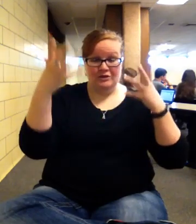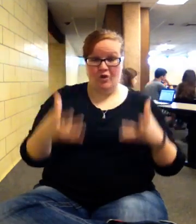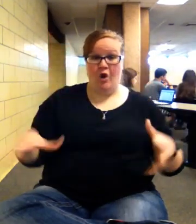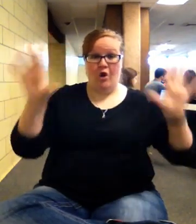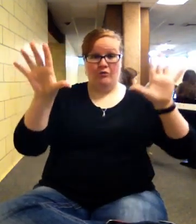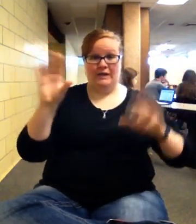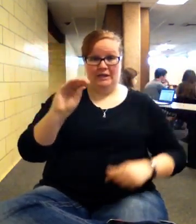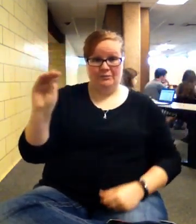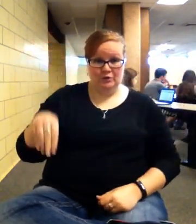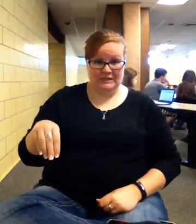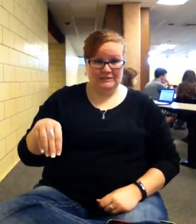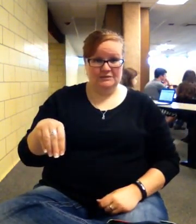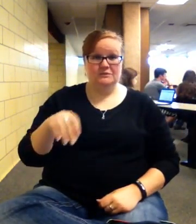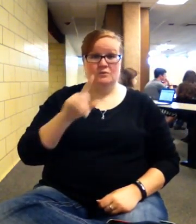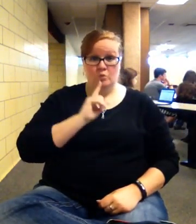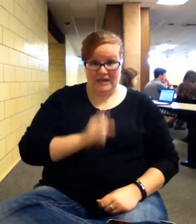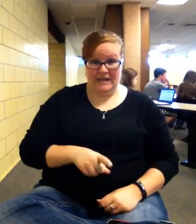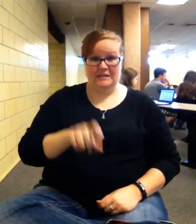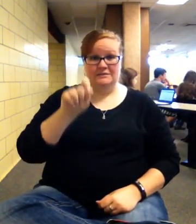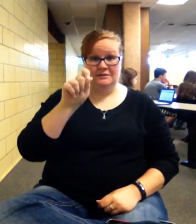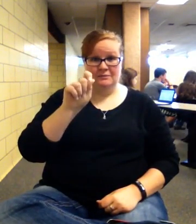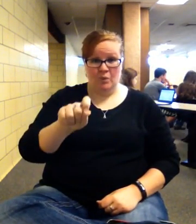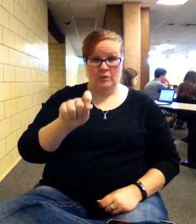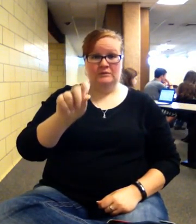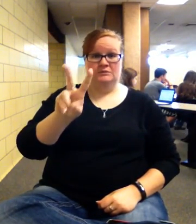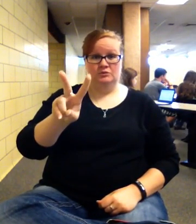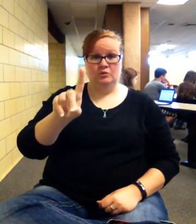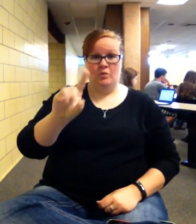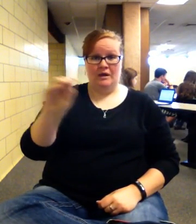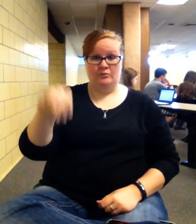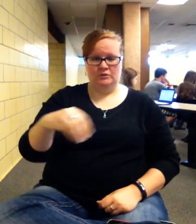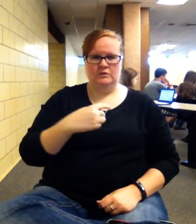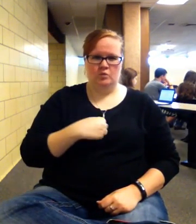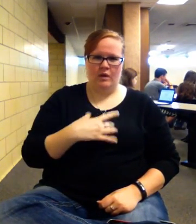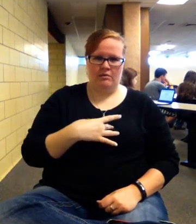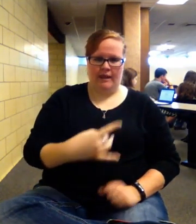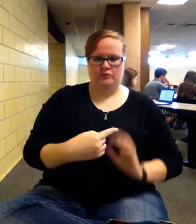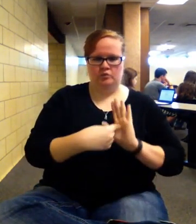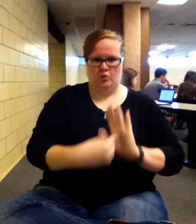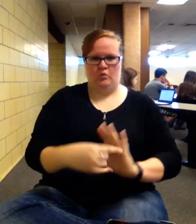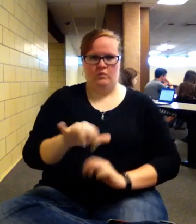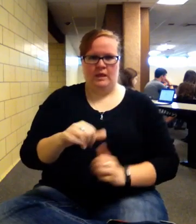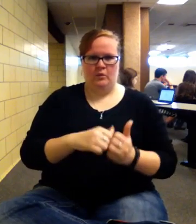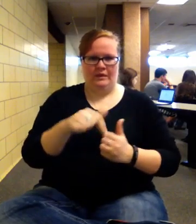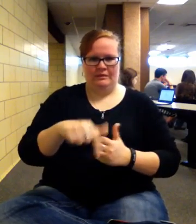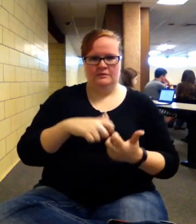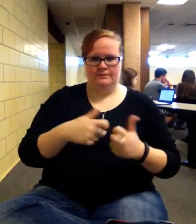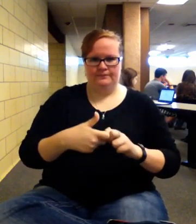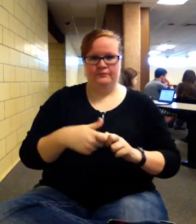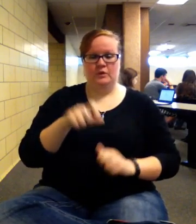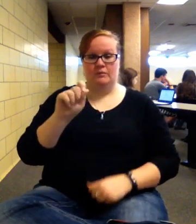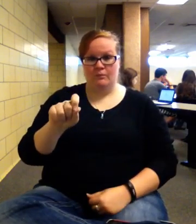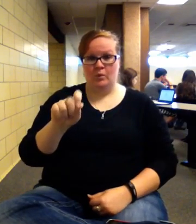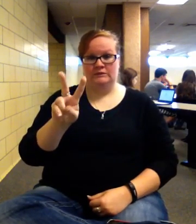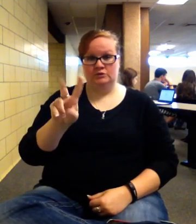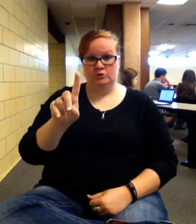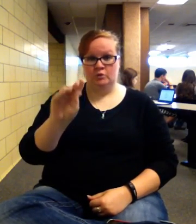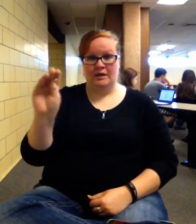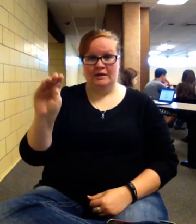So it's a 0.21%, and I like it that I did just show you that with this problem. So 0.21% compared